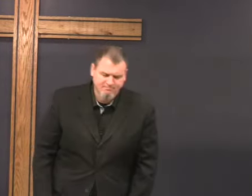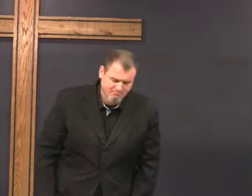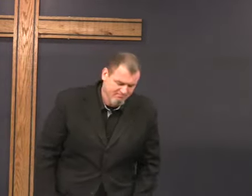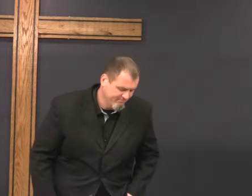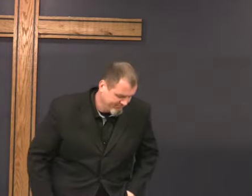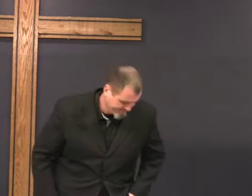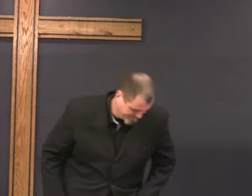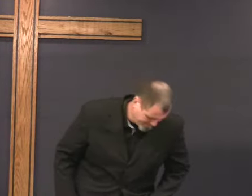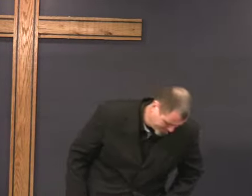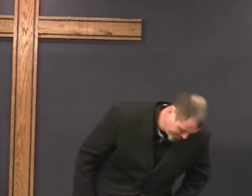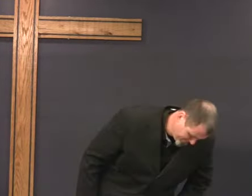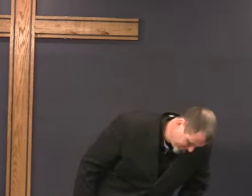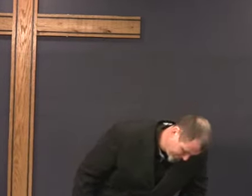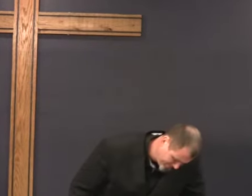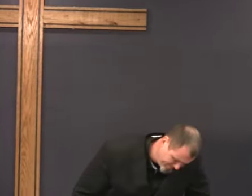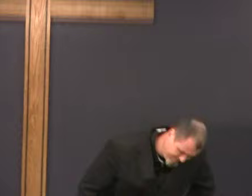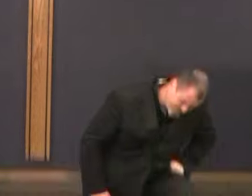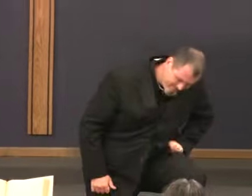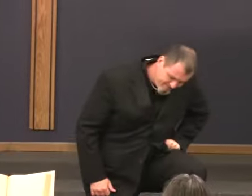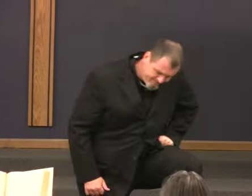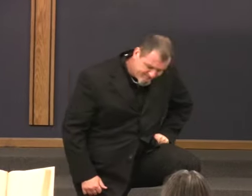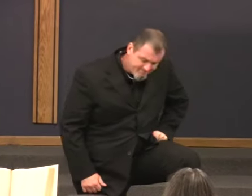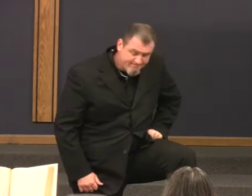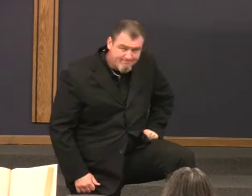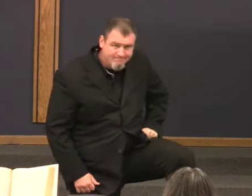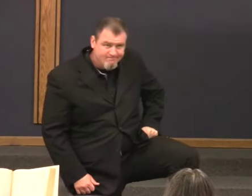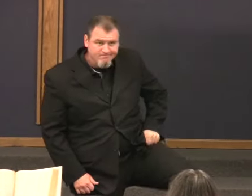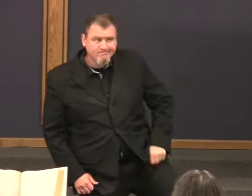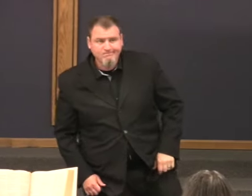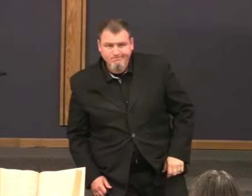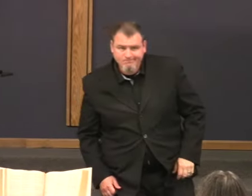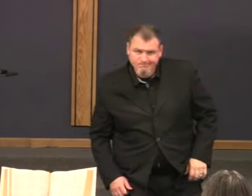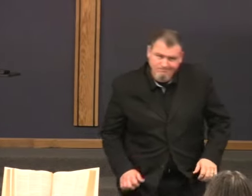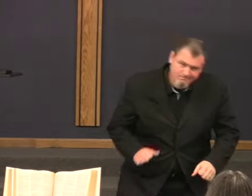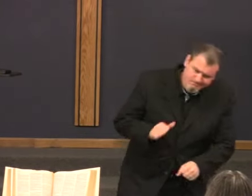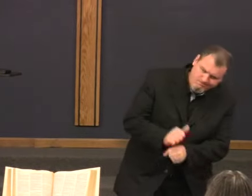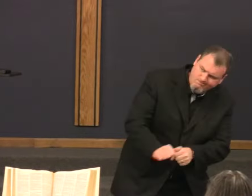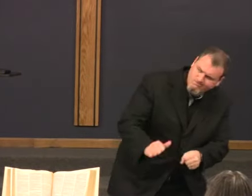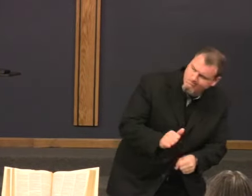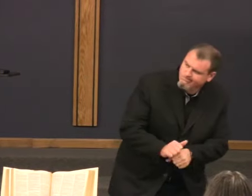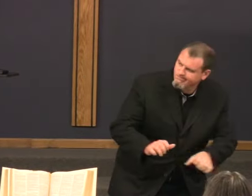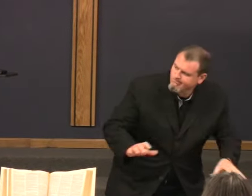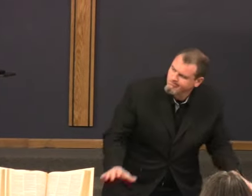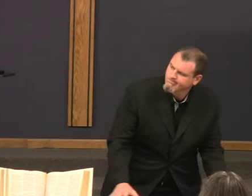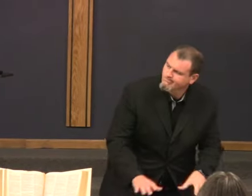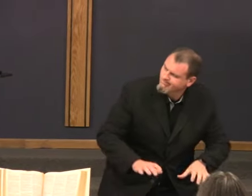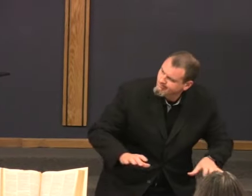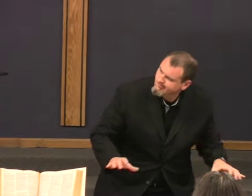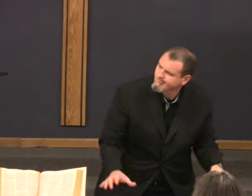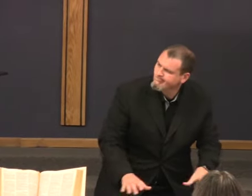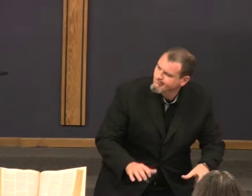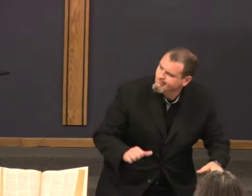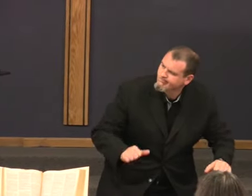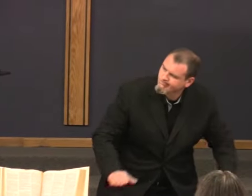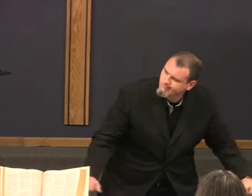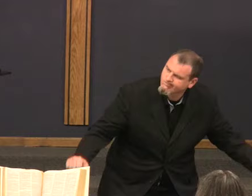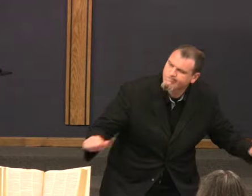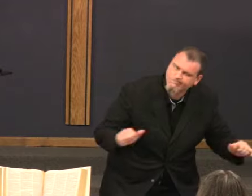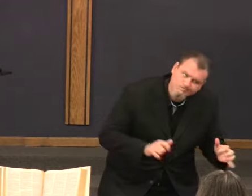we have to